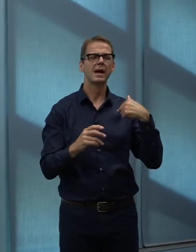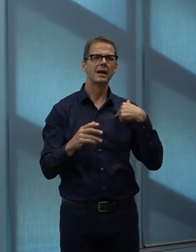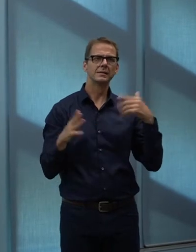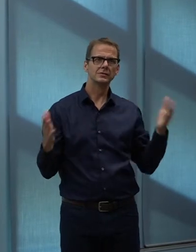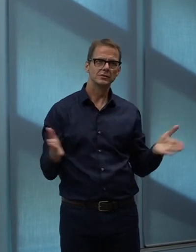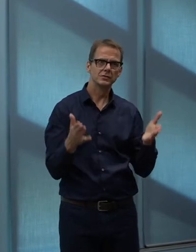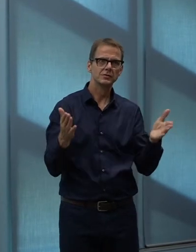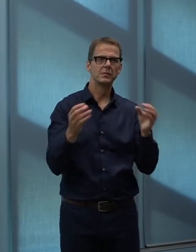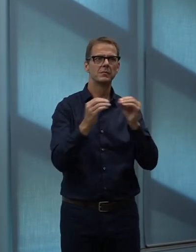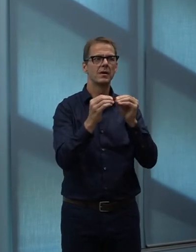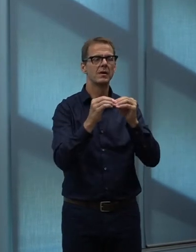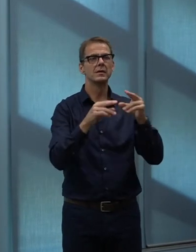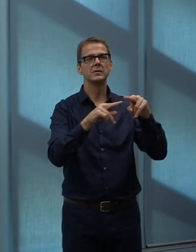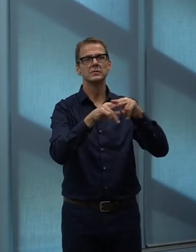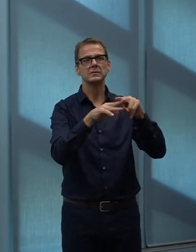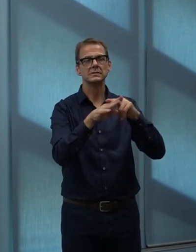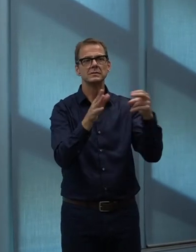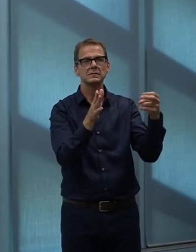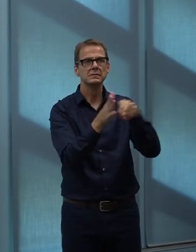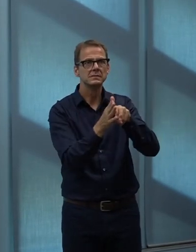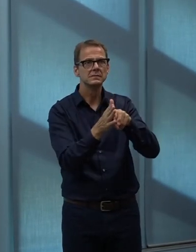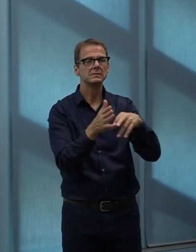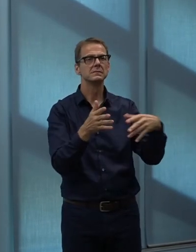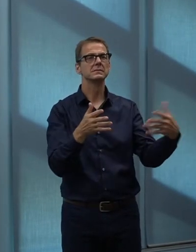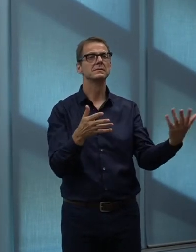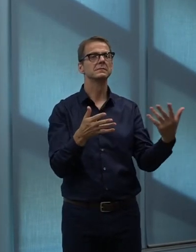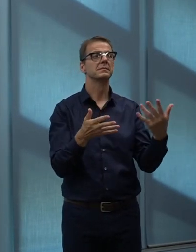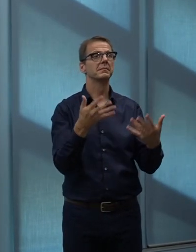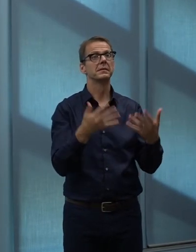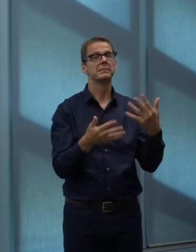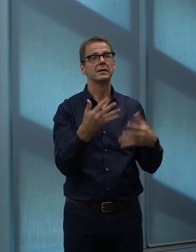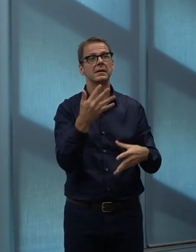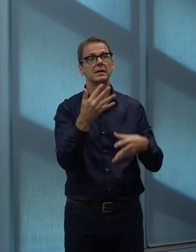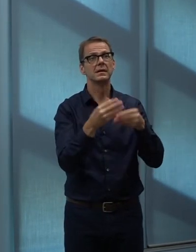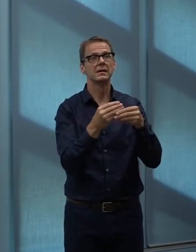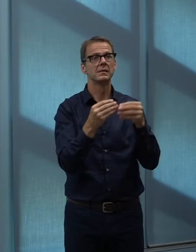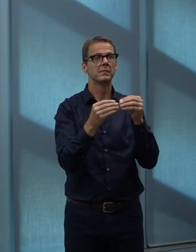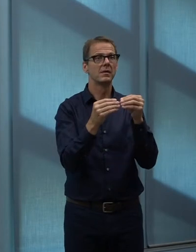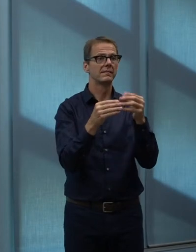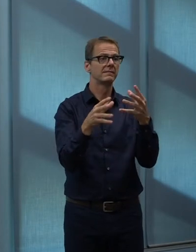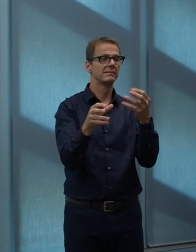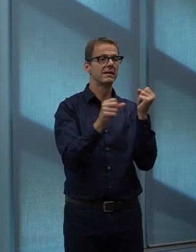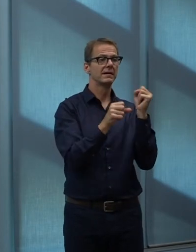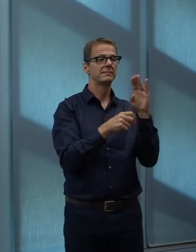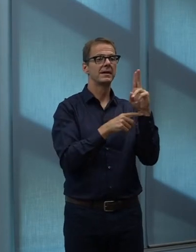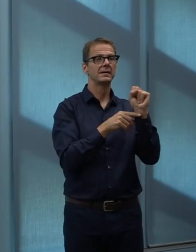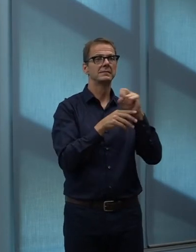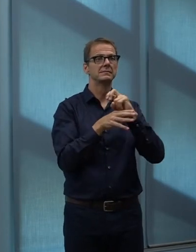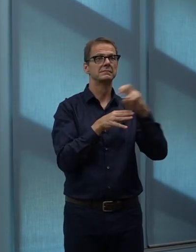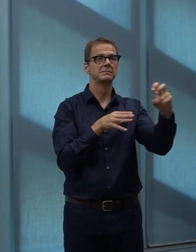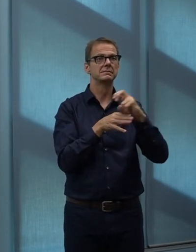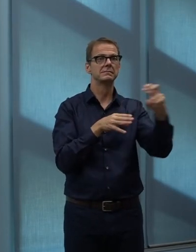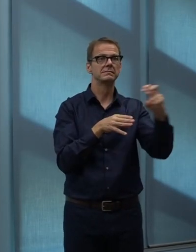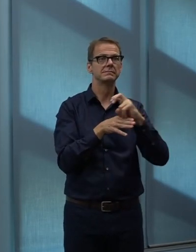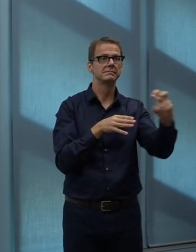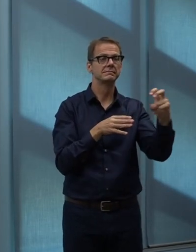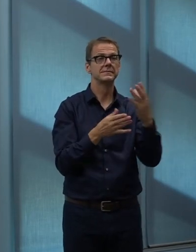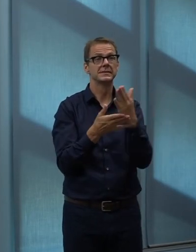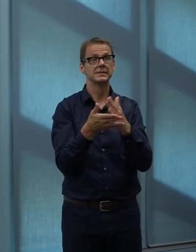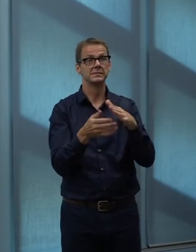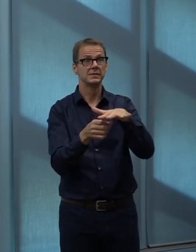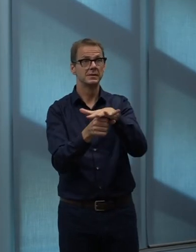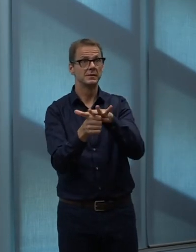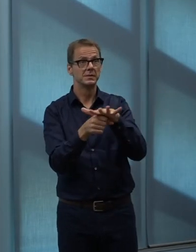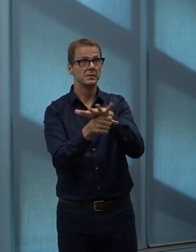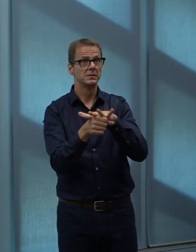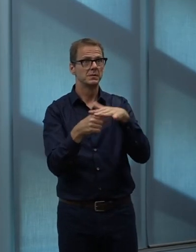Express bus service, to particular nodes and along corridors of higher density, that to the extent